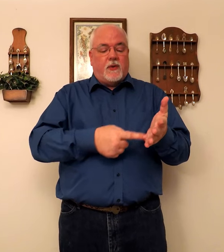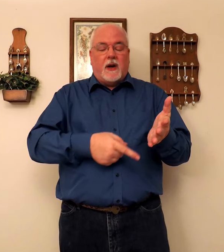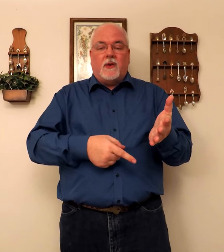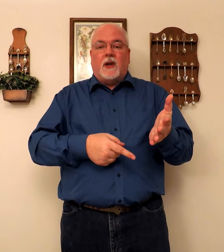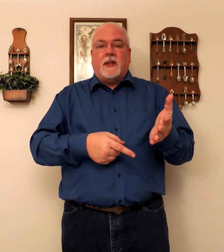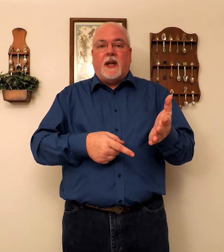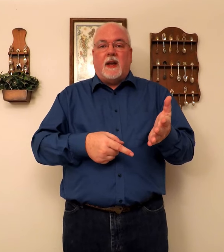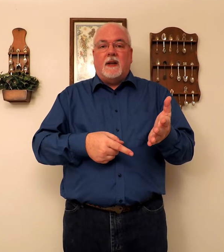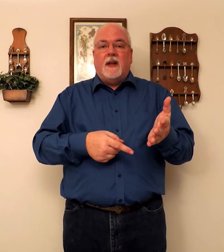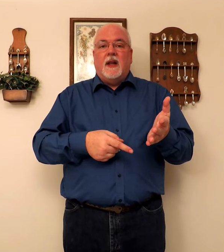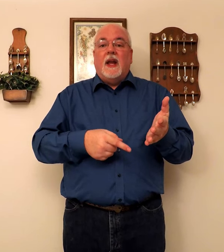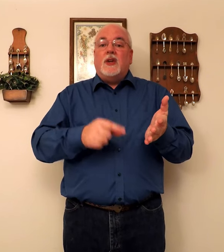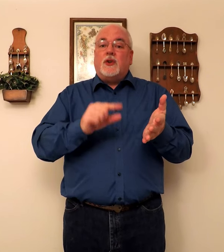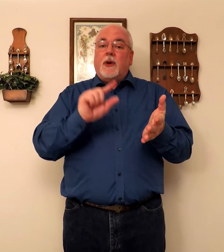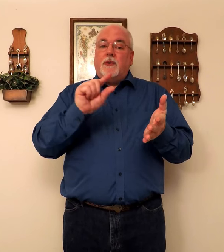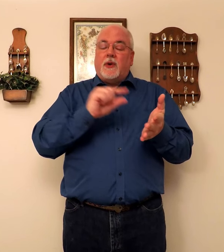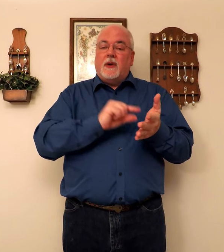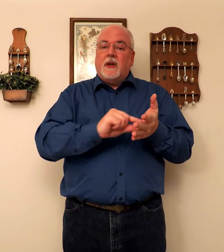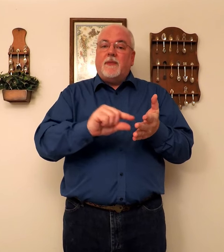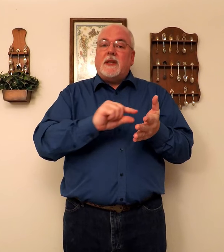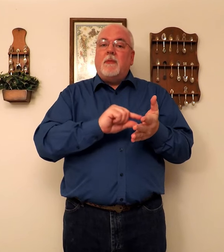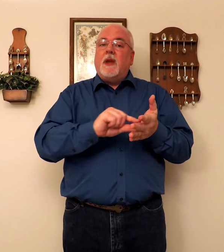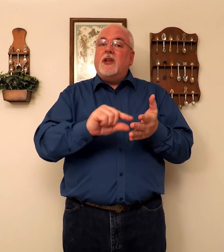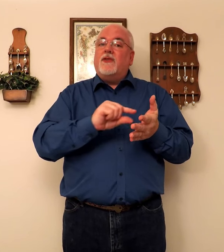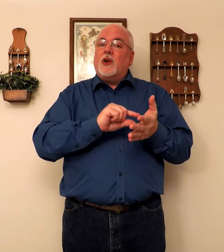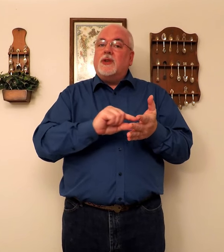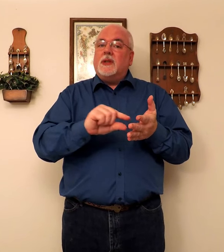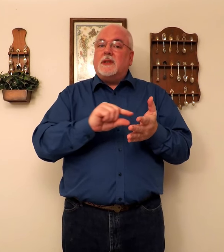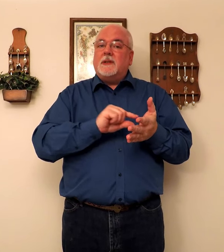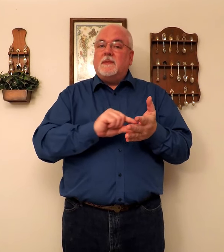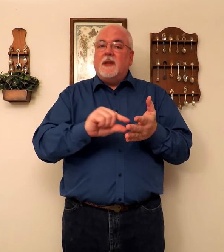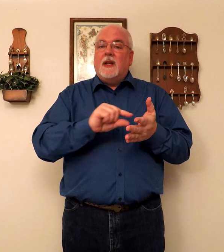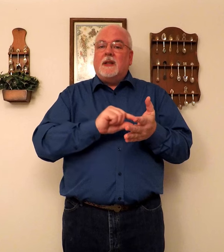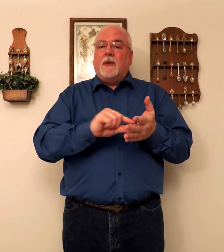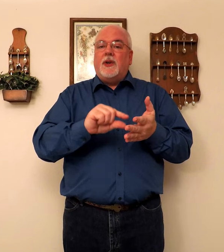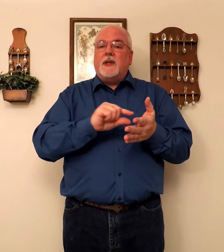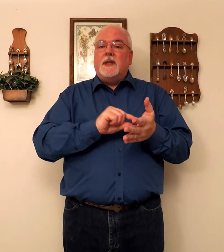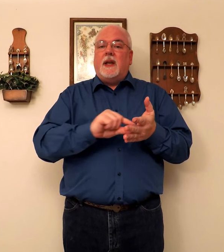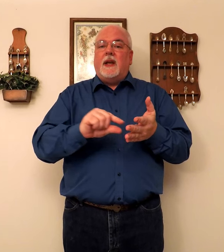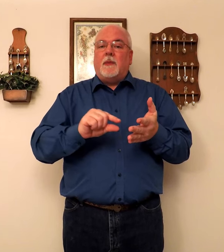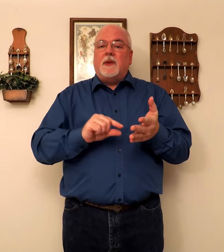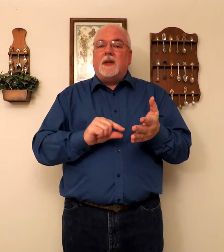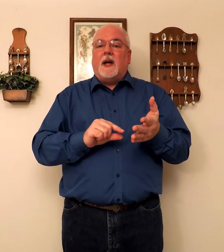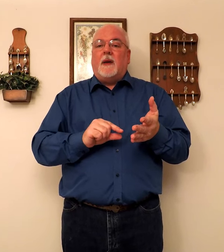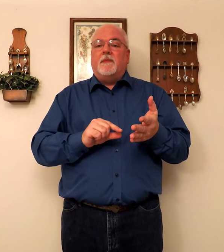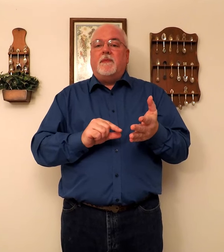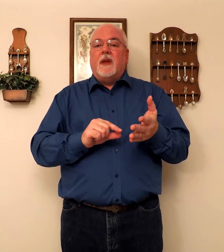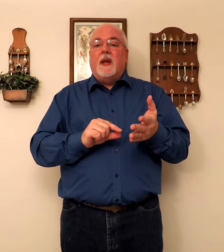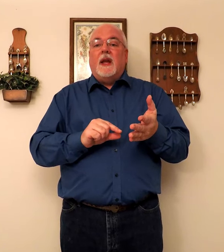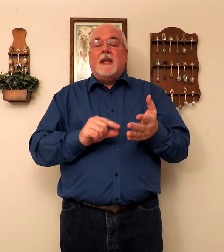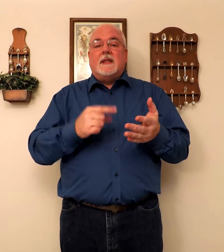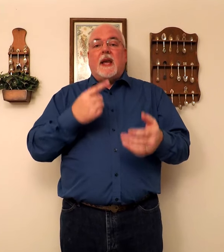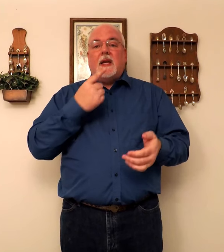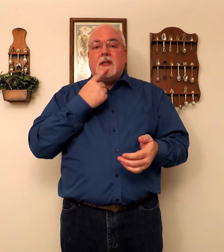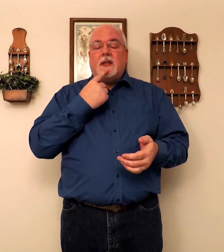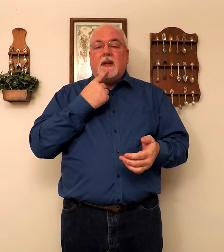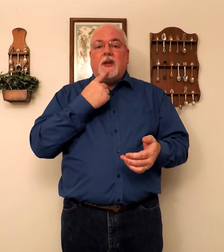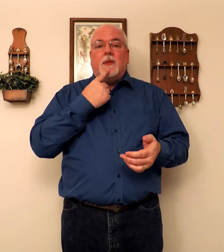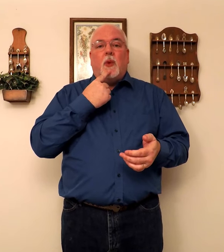strike across the hand. Scripture, scripture, same thing as verses that we just did up in the top, says, you just